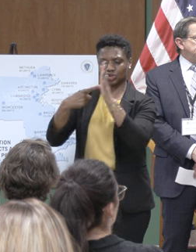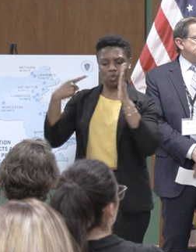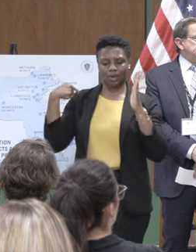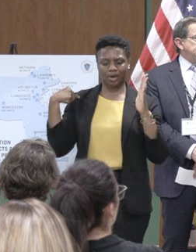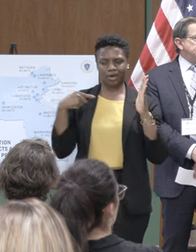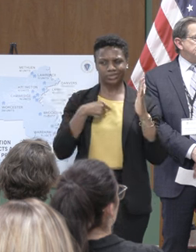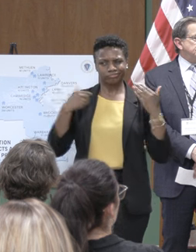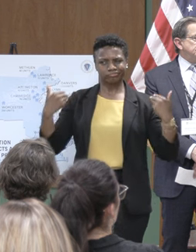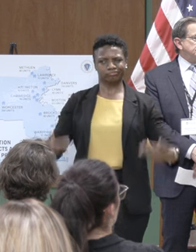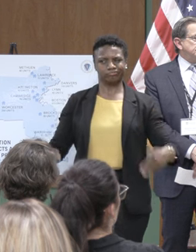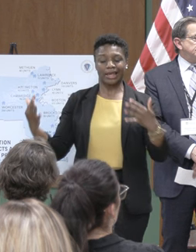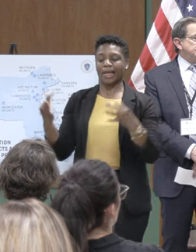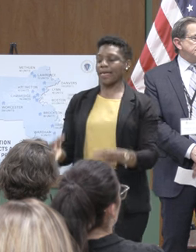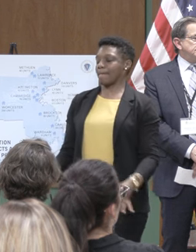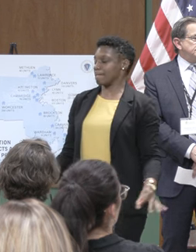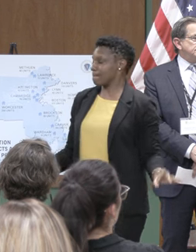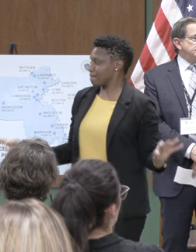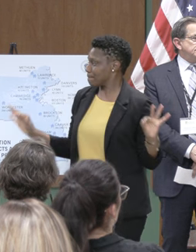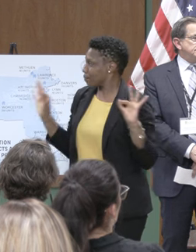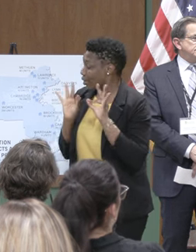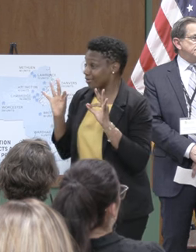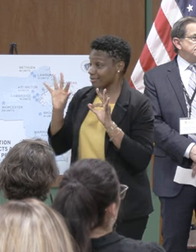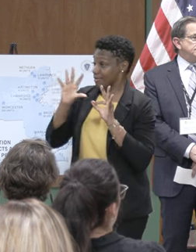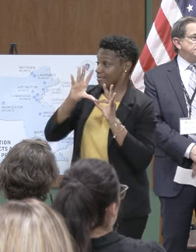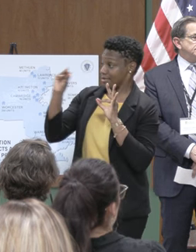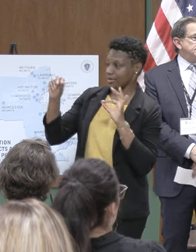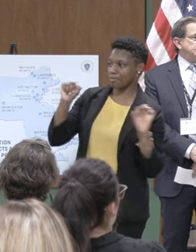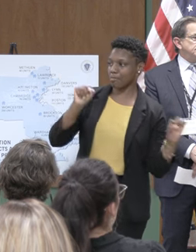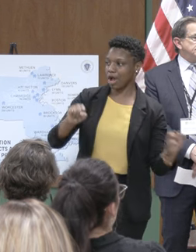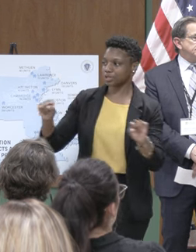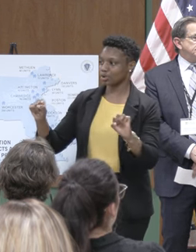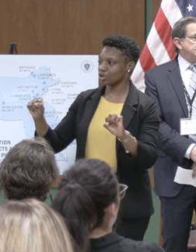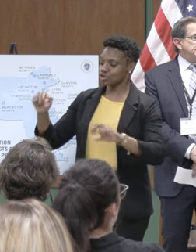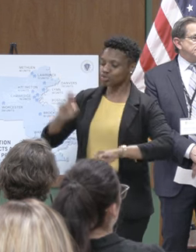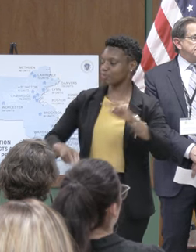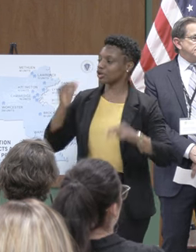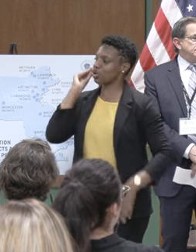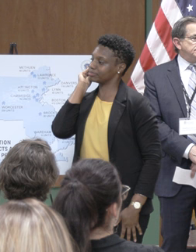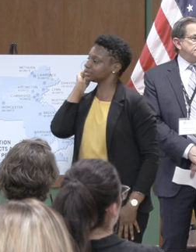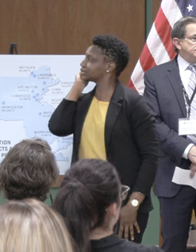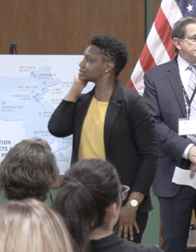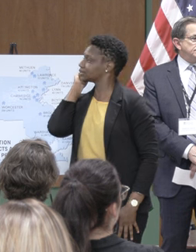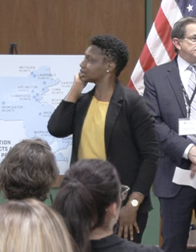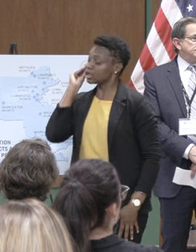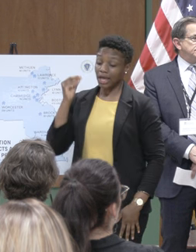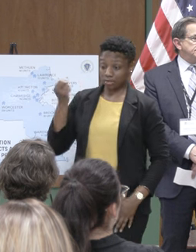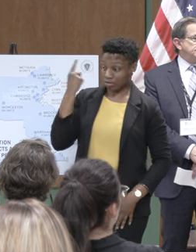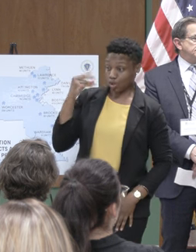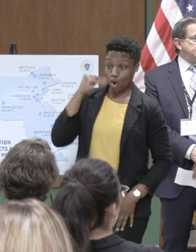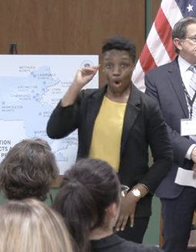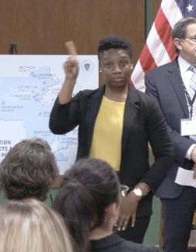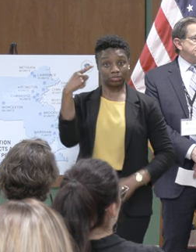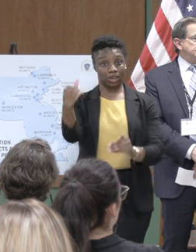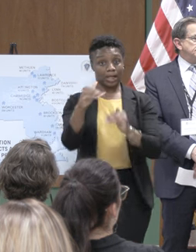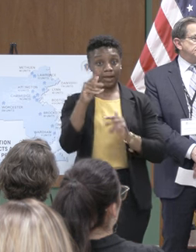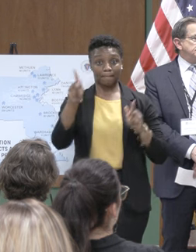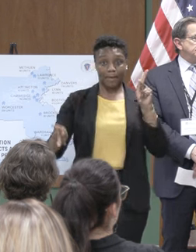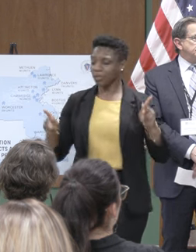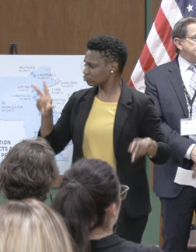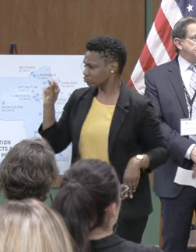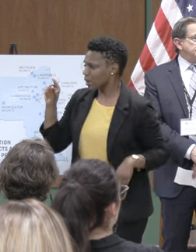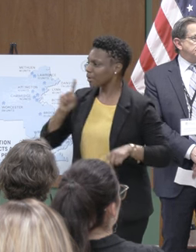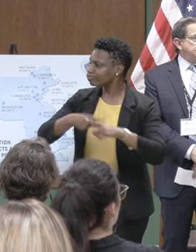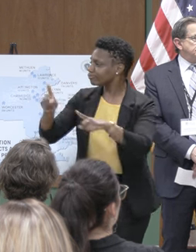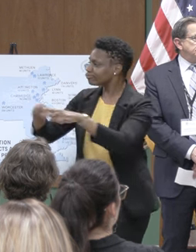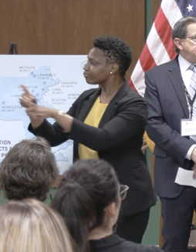important it is and how it's possible to build homes for a wide range of communities especially